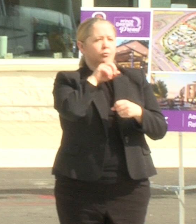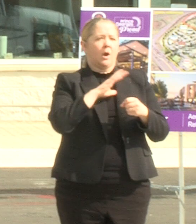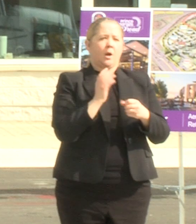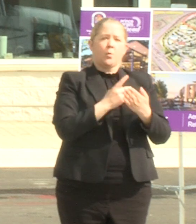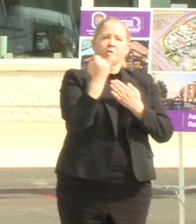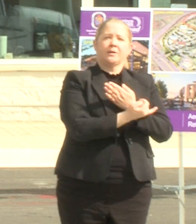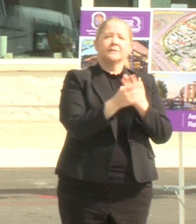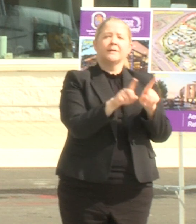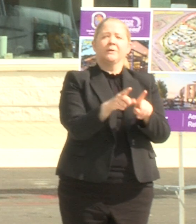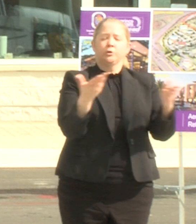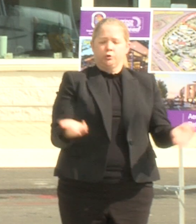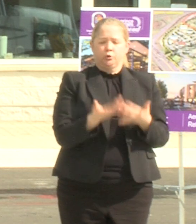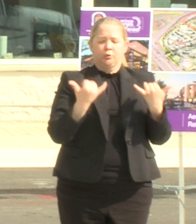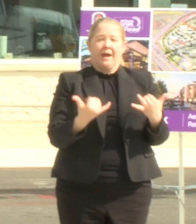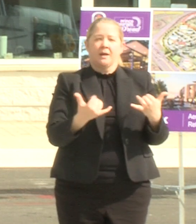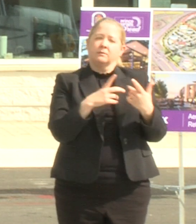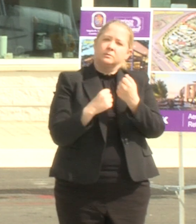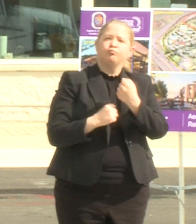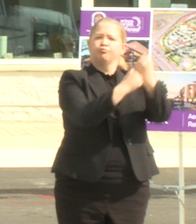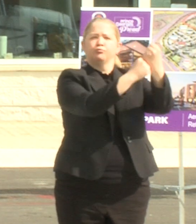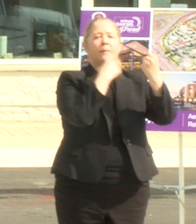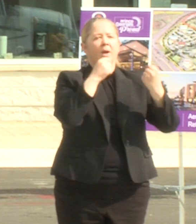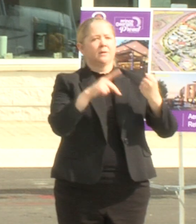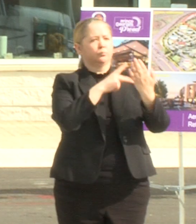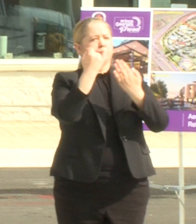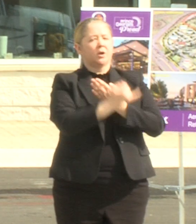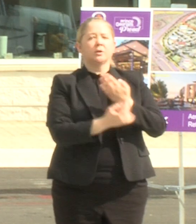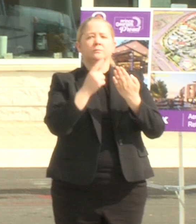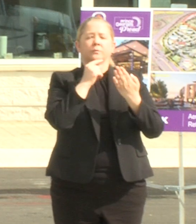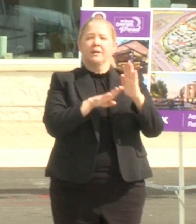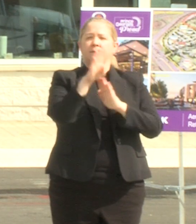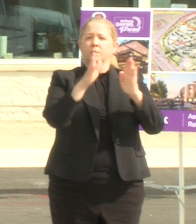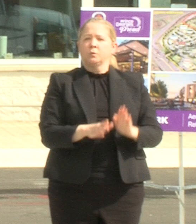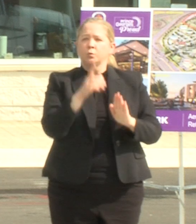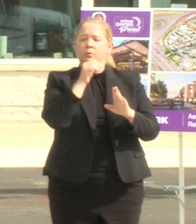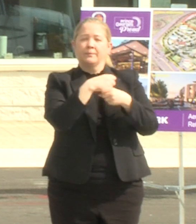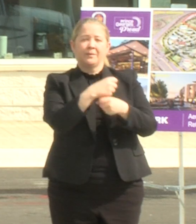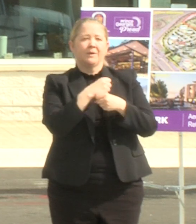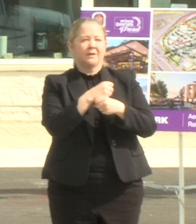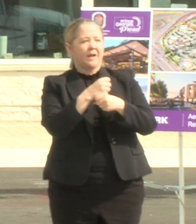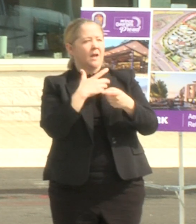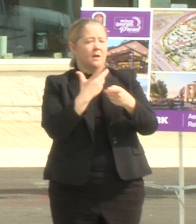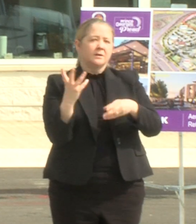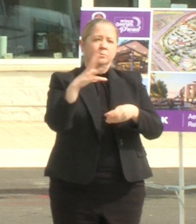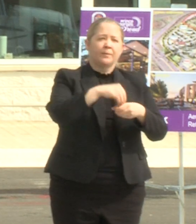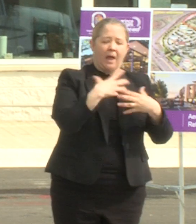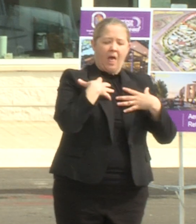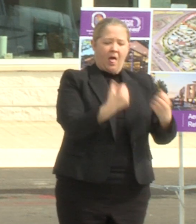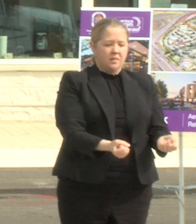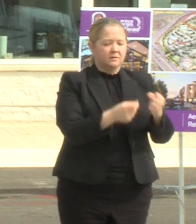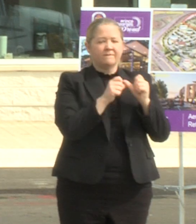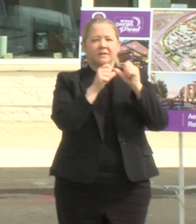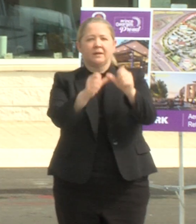today are supported because these projects and the developers who create and build them contribute to the health and vitality of local economies